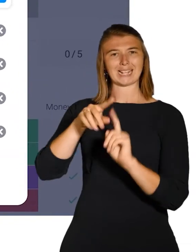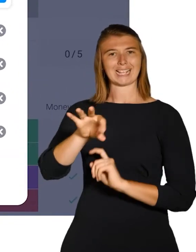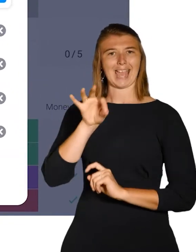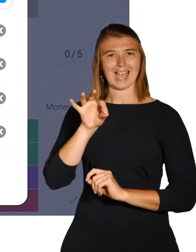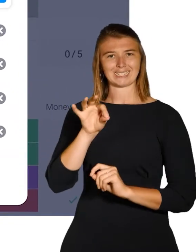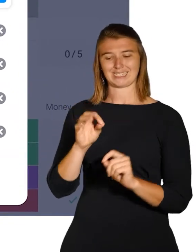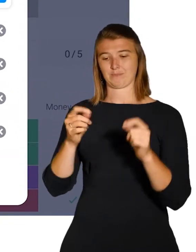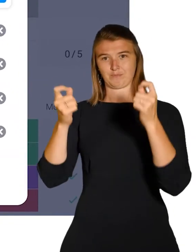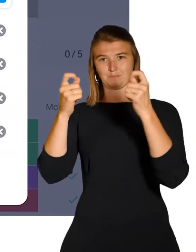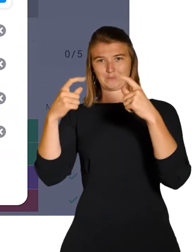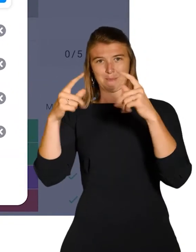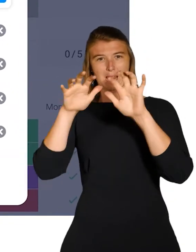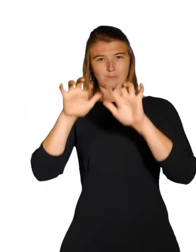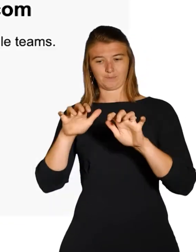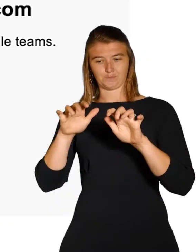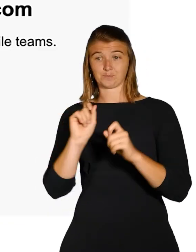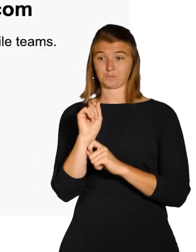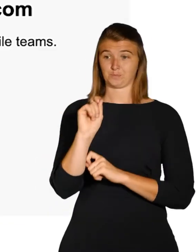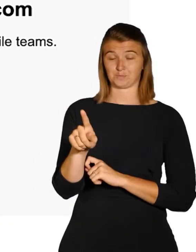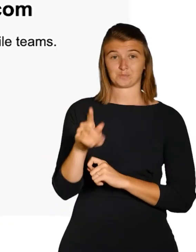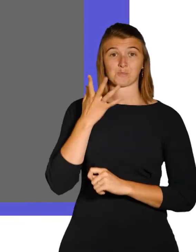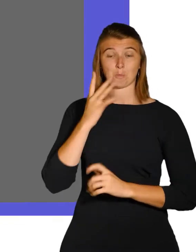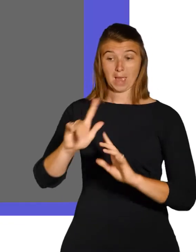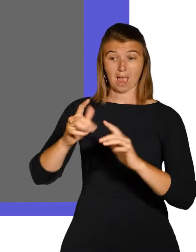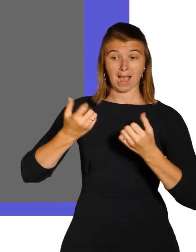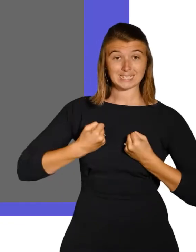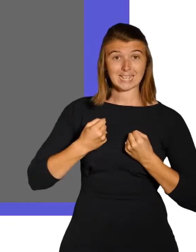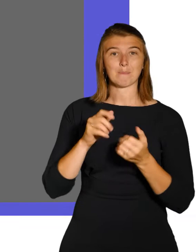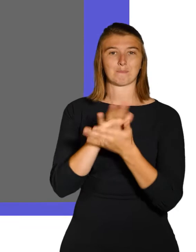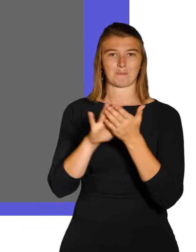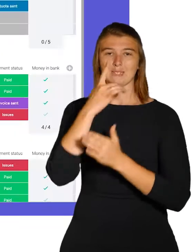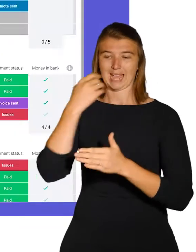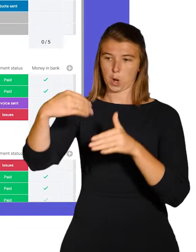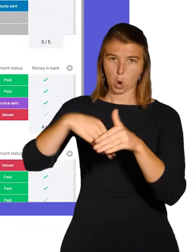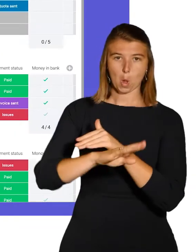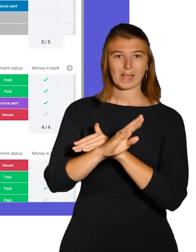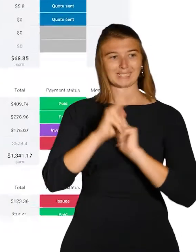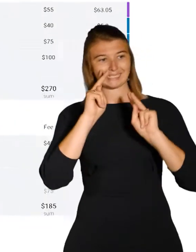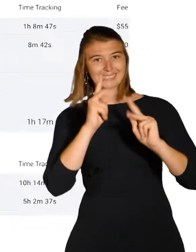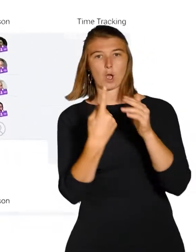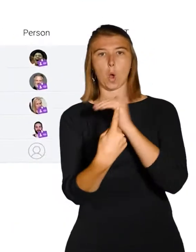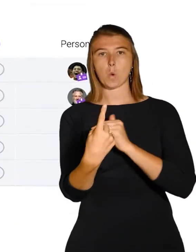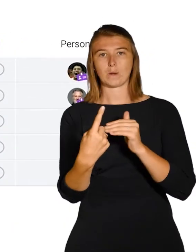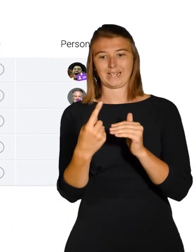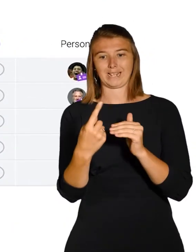here. Once they accept the invite, your guests will be able to log in and see only the board you invited them to.